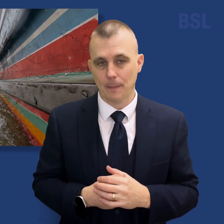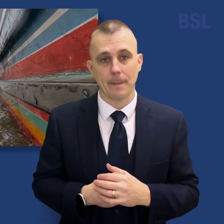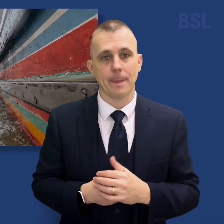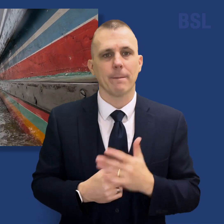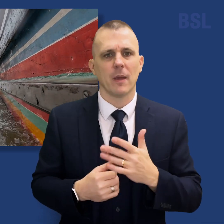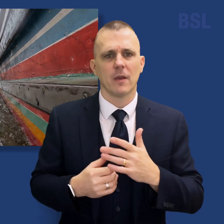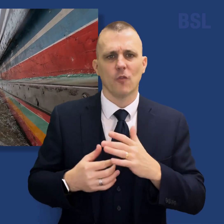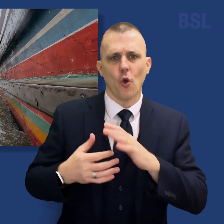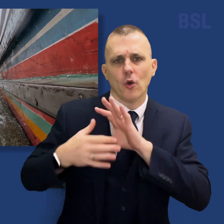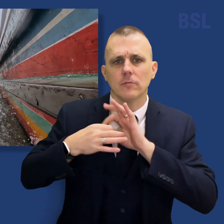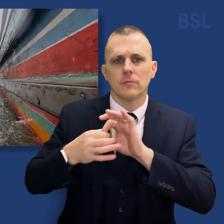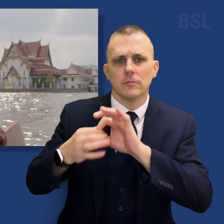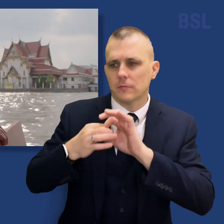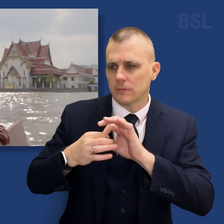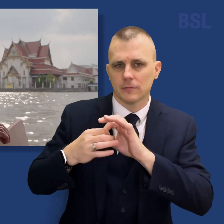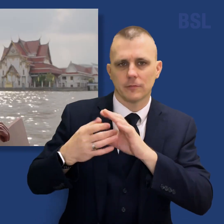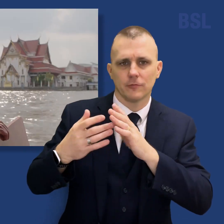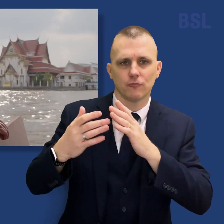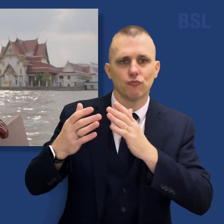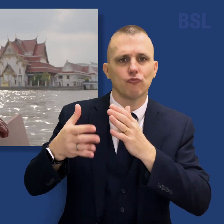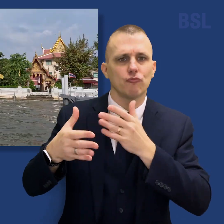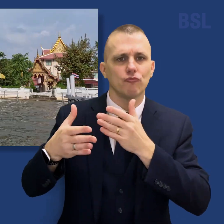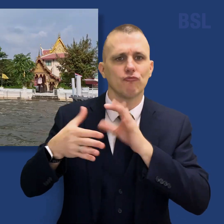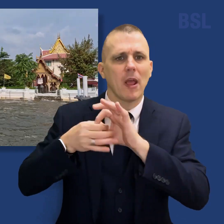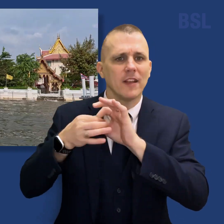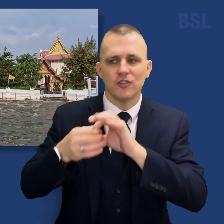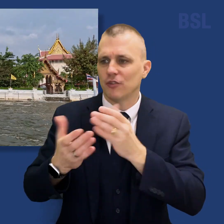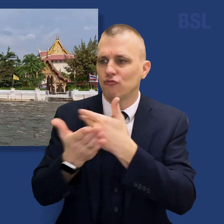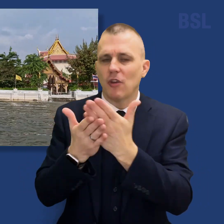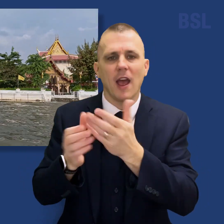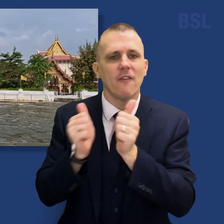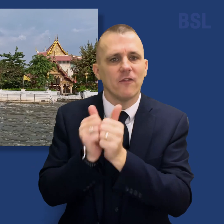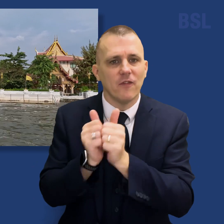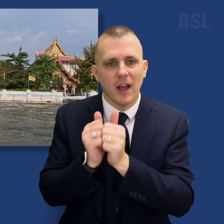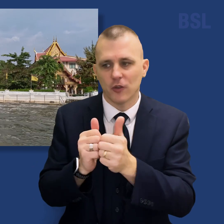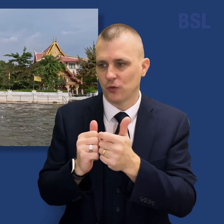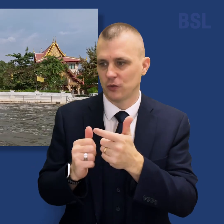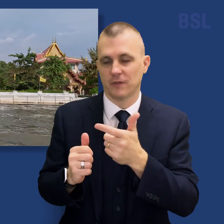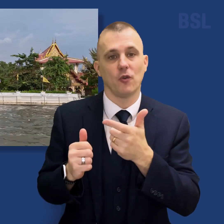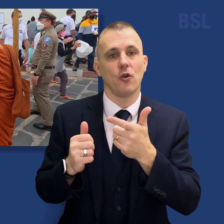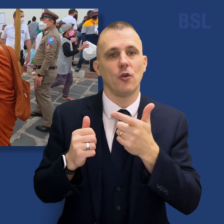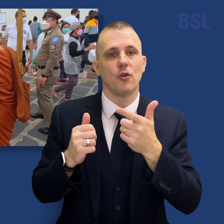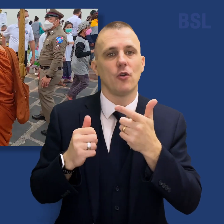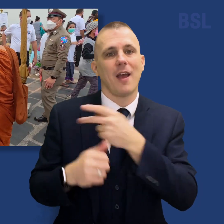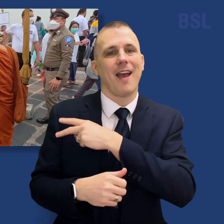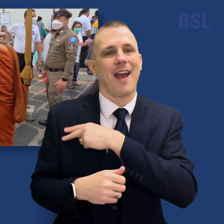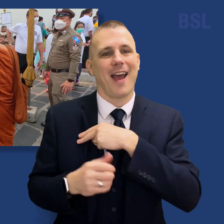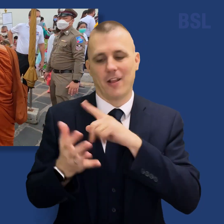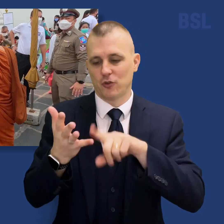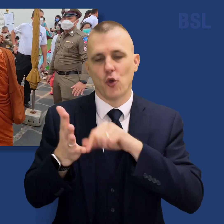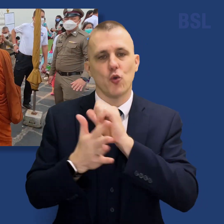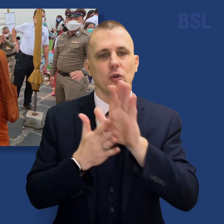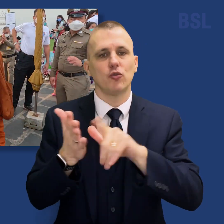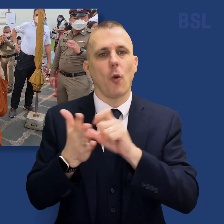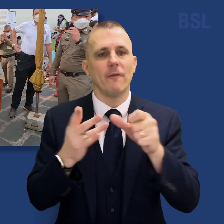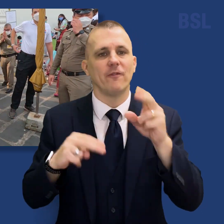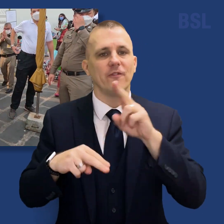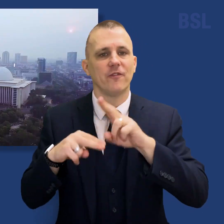Building bridges through understanding and shared values was one of the goals of Elder Dieter F. Uchtdorf's ministry to Southeast Asia,